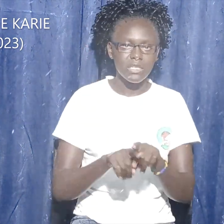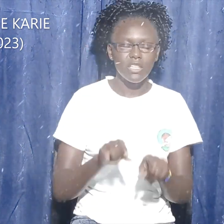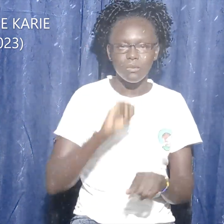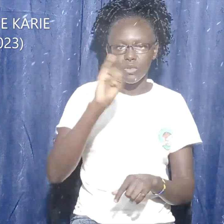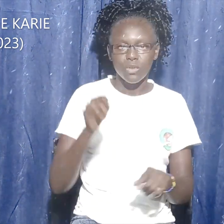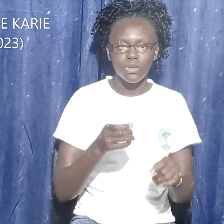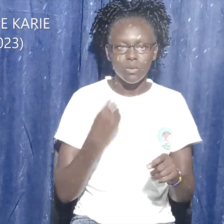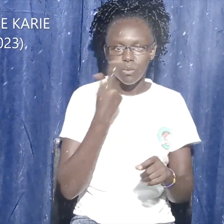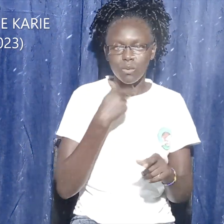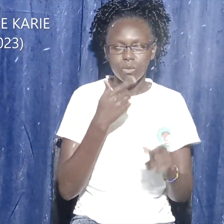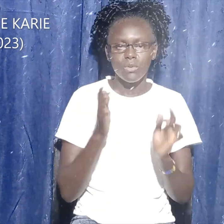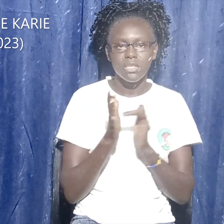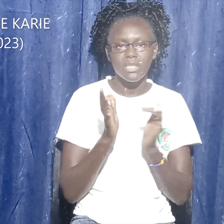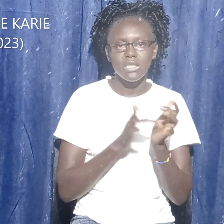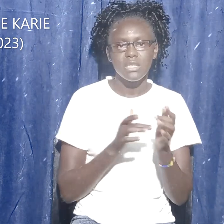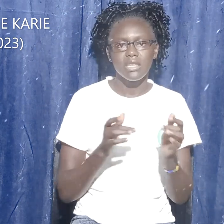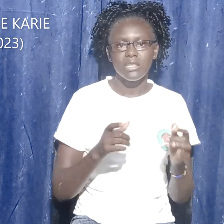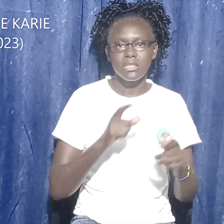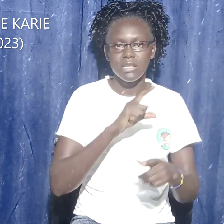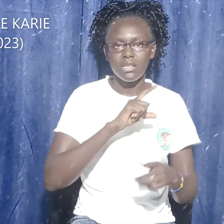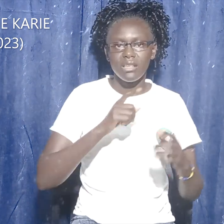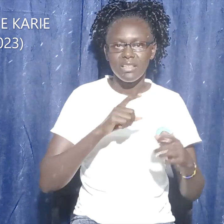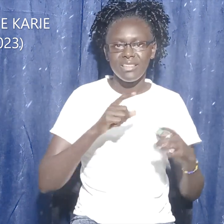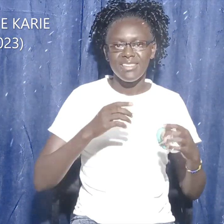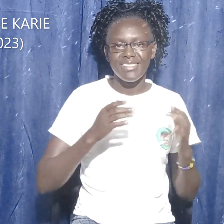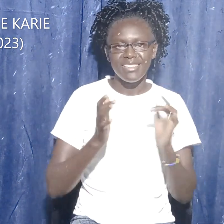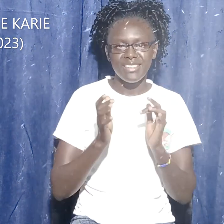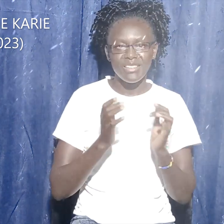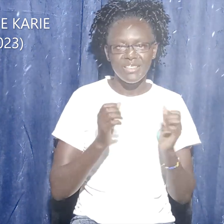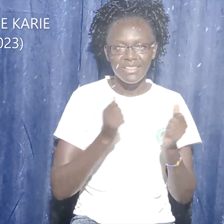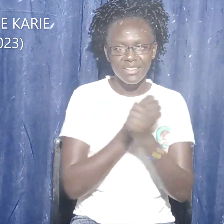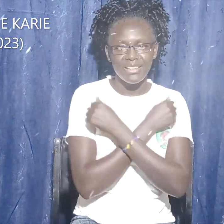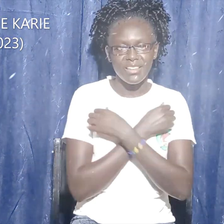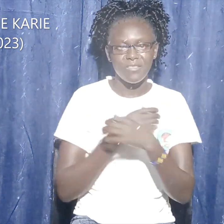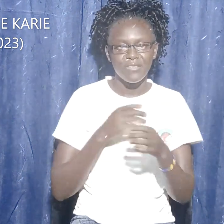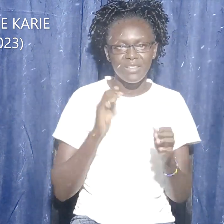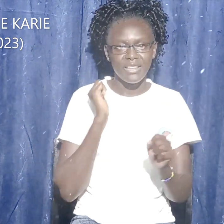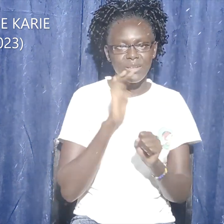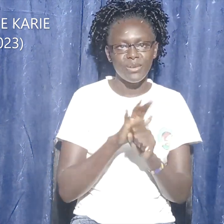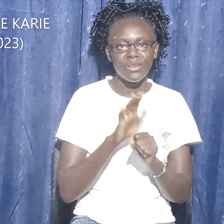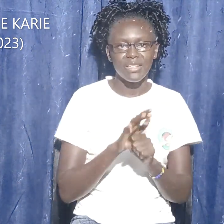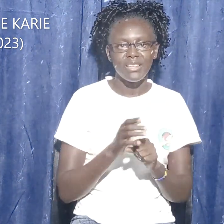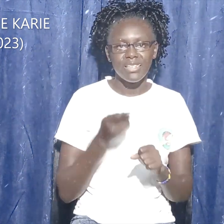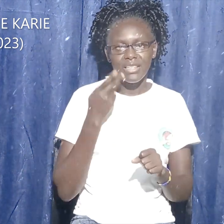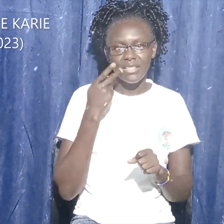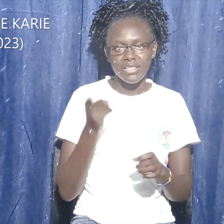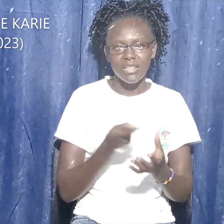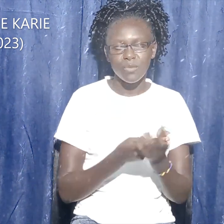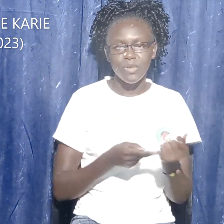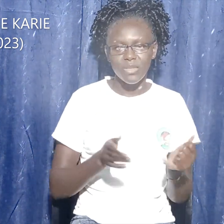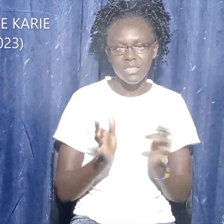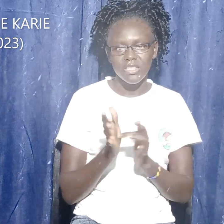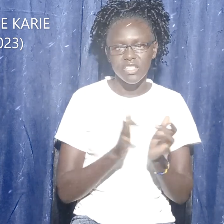most, and said to them that Jesus' body was not there, where was it laid.